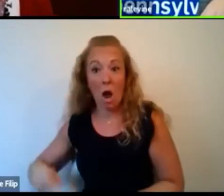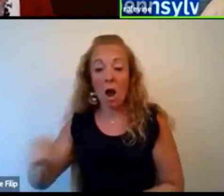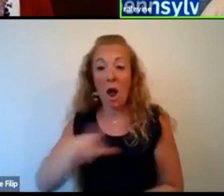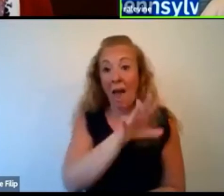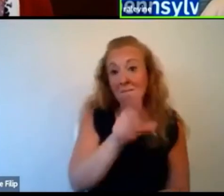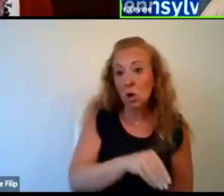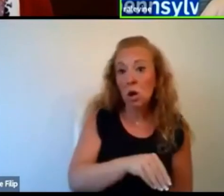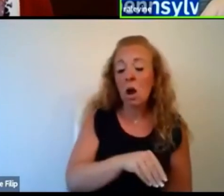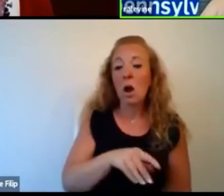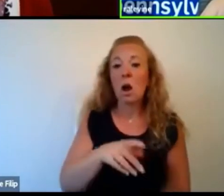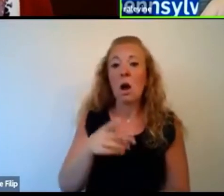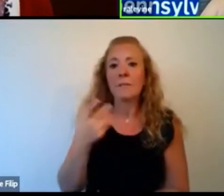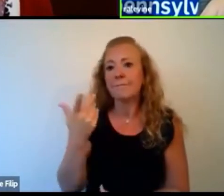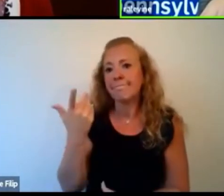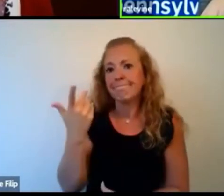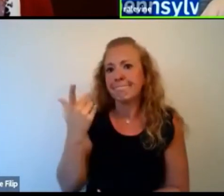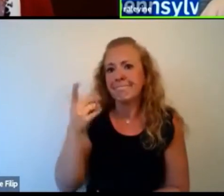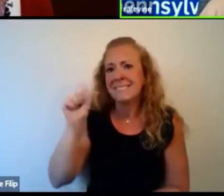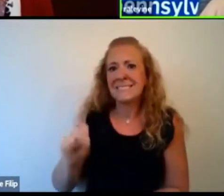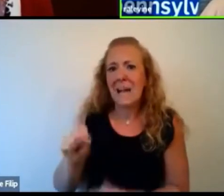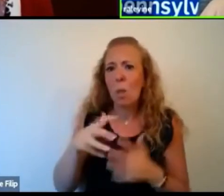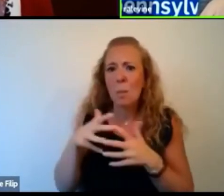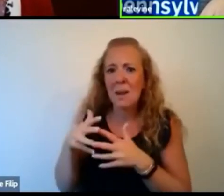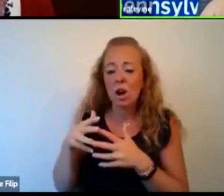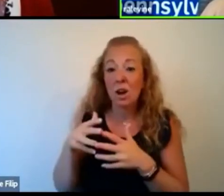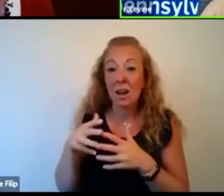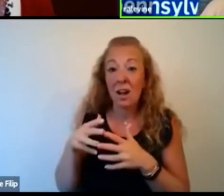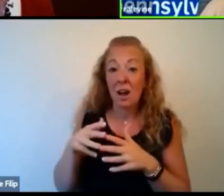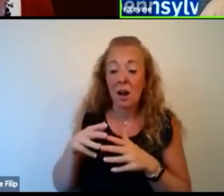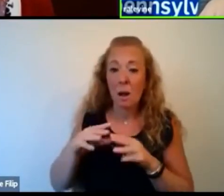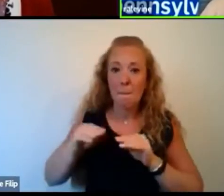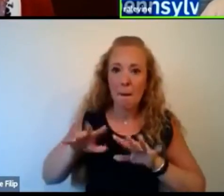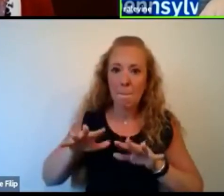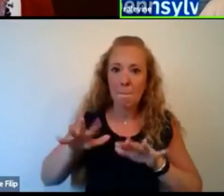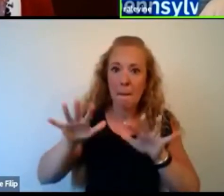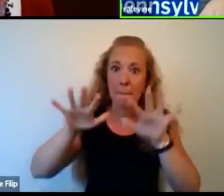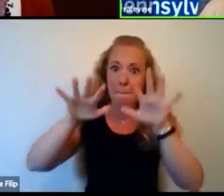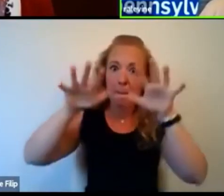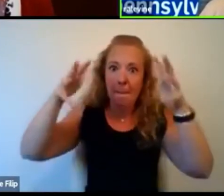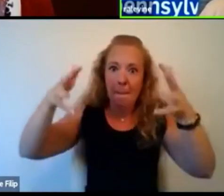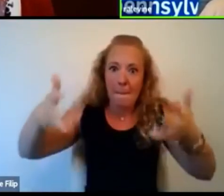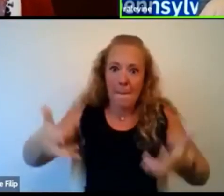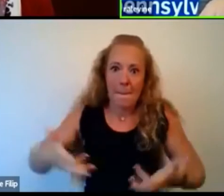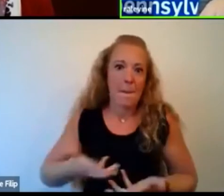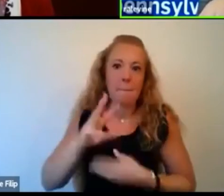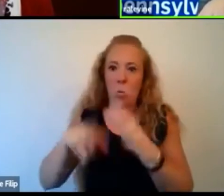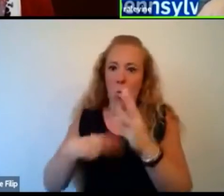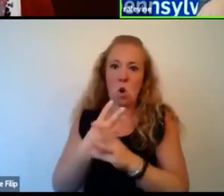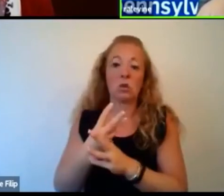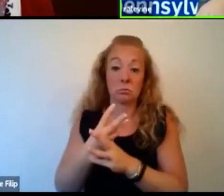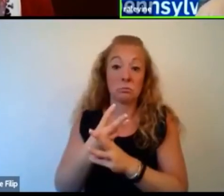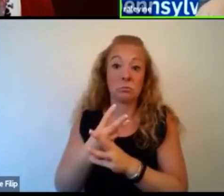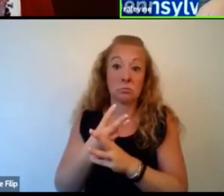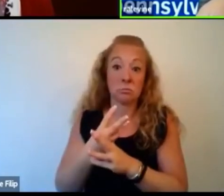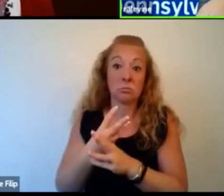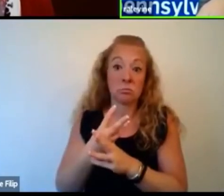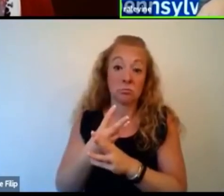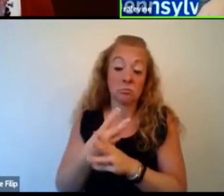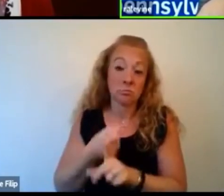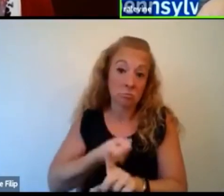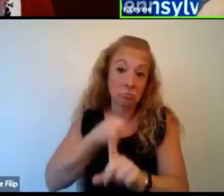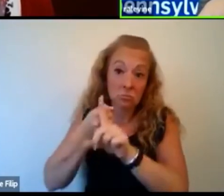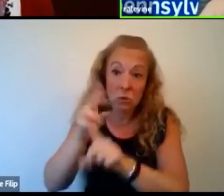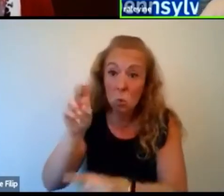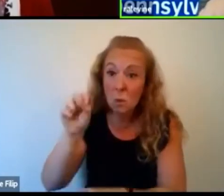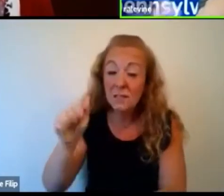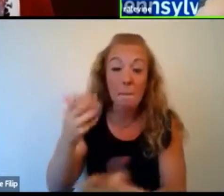or in, in, in, in South America influences the world and in the United States, or it could be an infection in